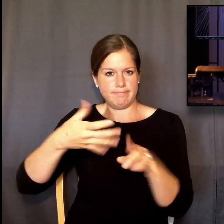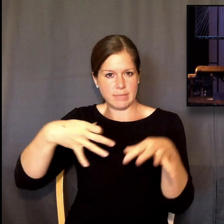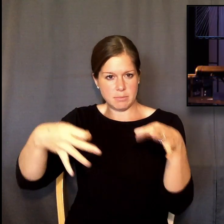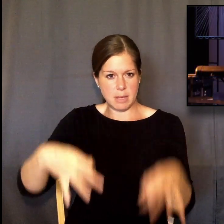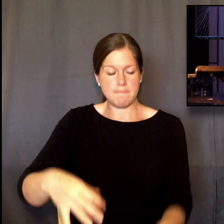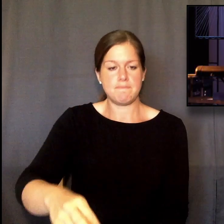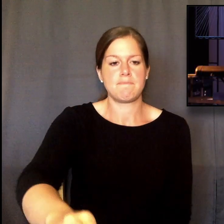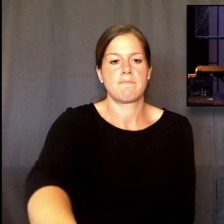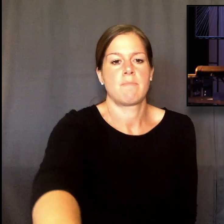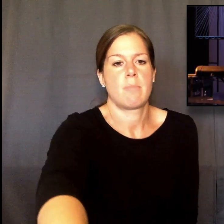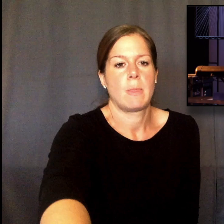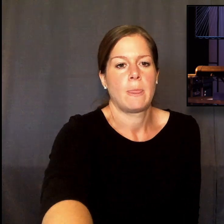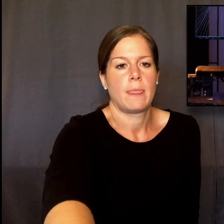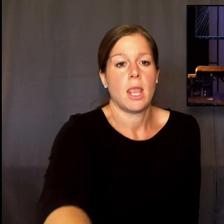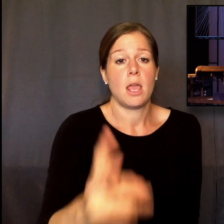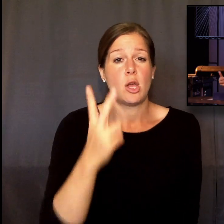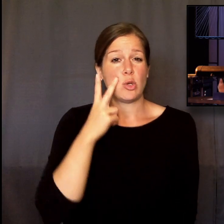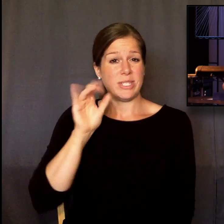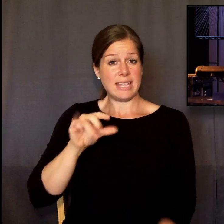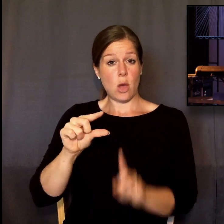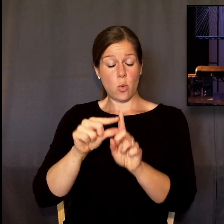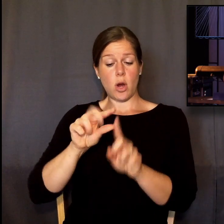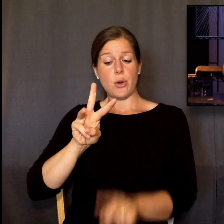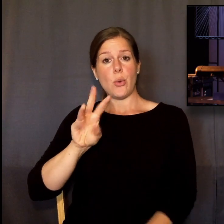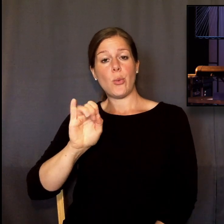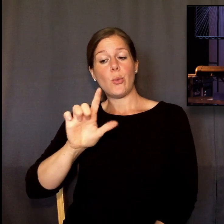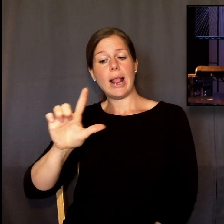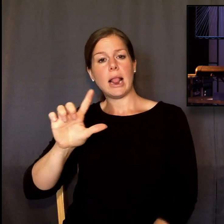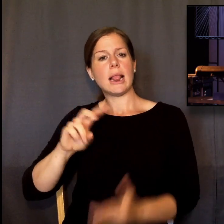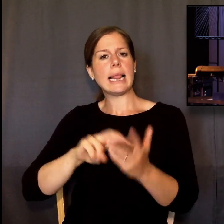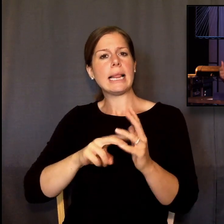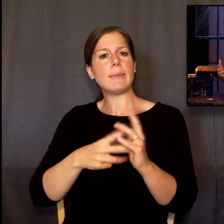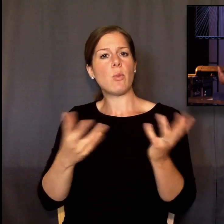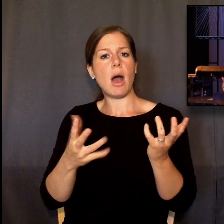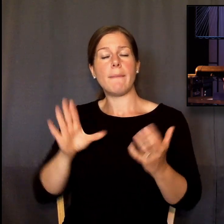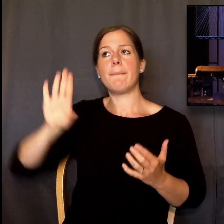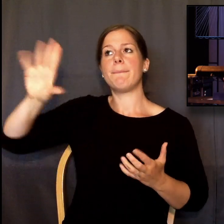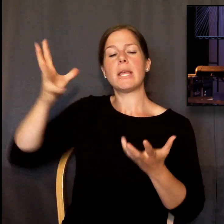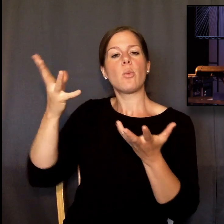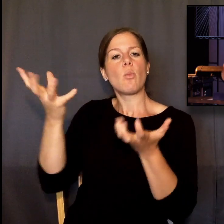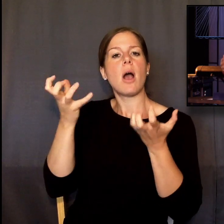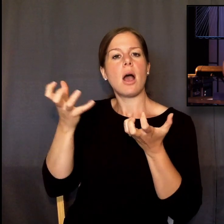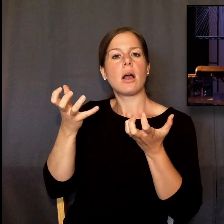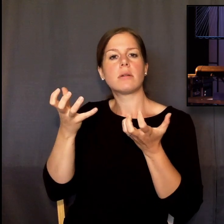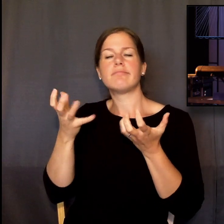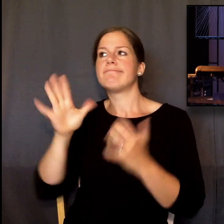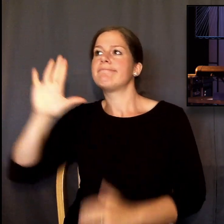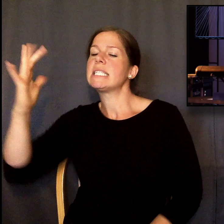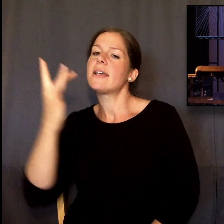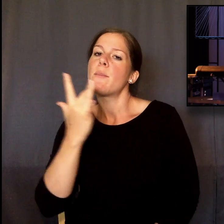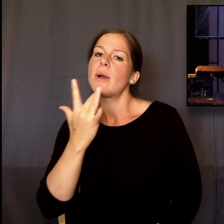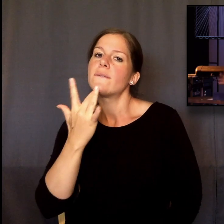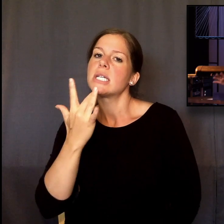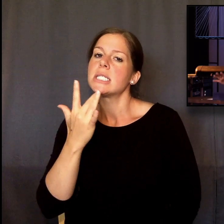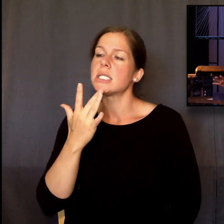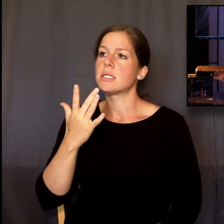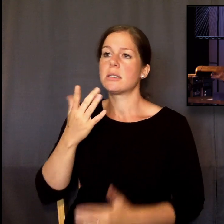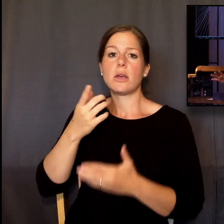word will there, you see it? God's will is his desires. It's what he wants. It's what he favors. It's what he